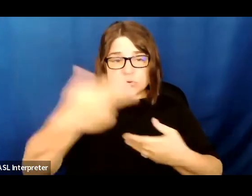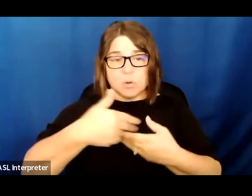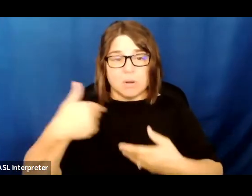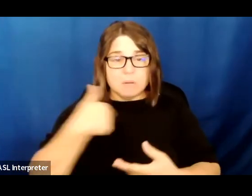and.